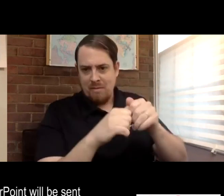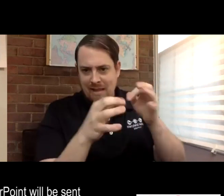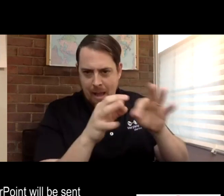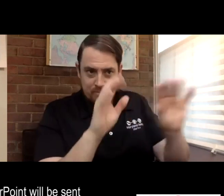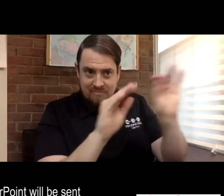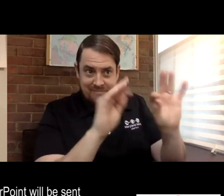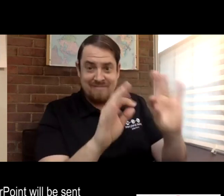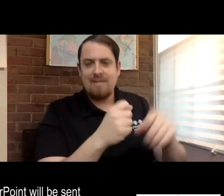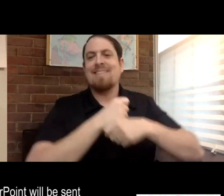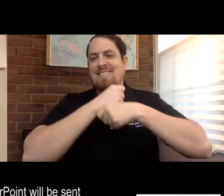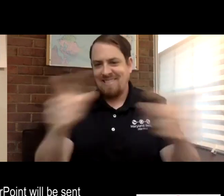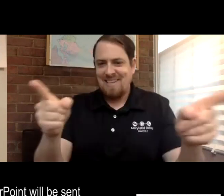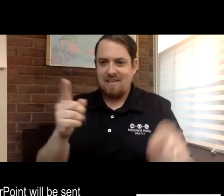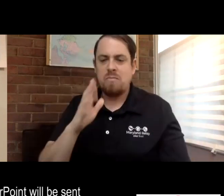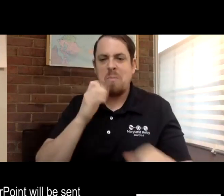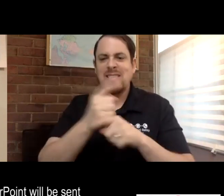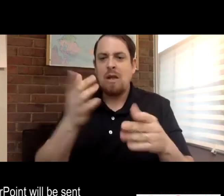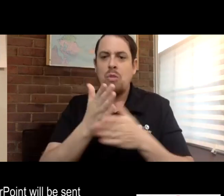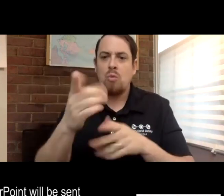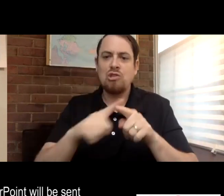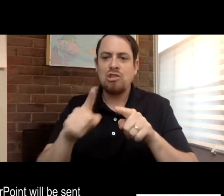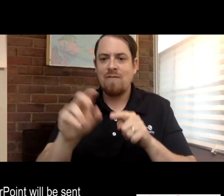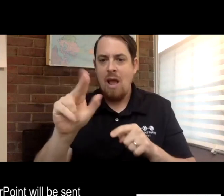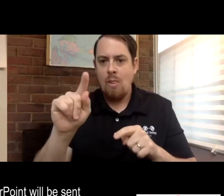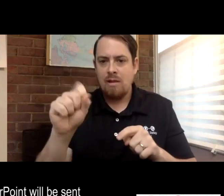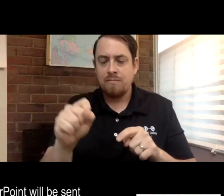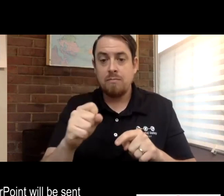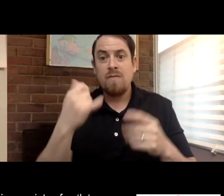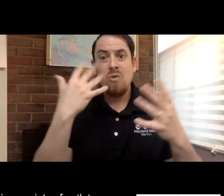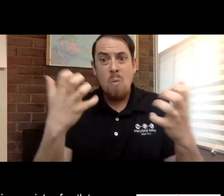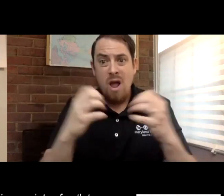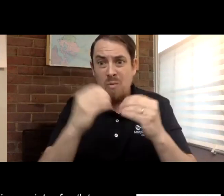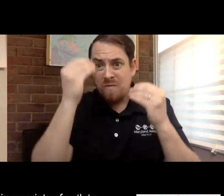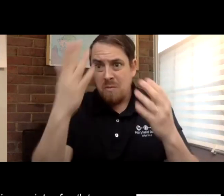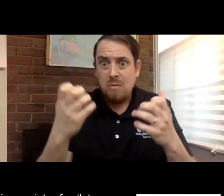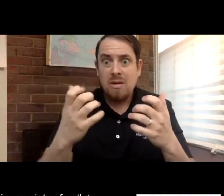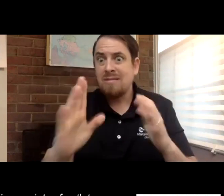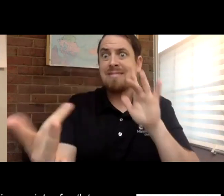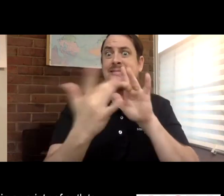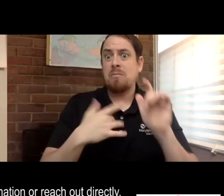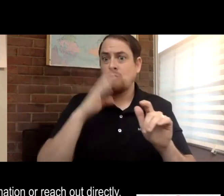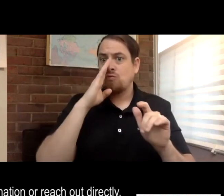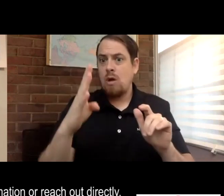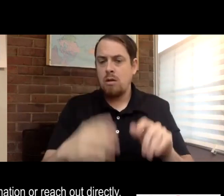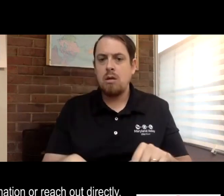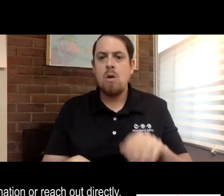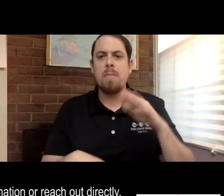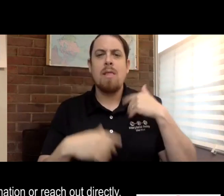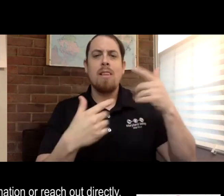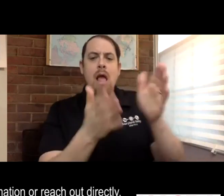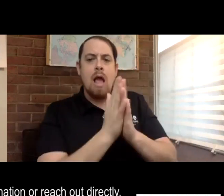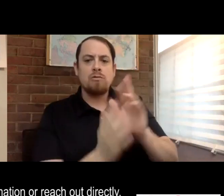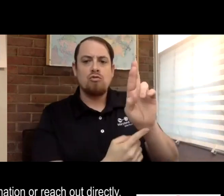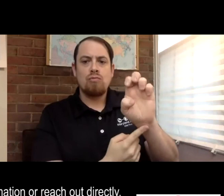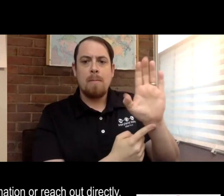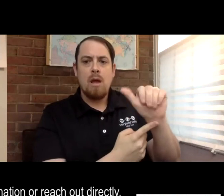And the PowerPoint will be sent in addition to the recording. And that will be sent via a of outlets. And if you want more information